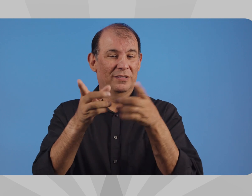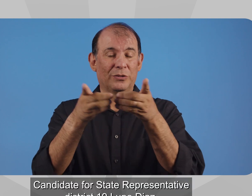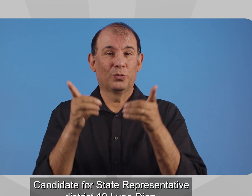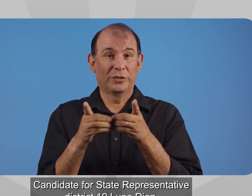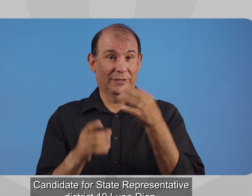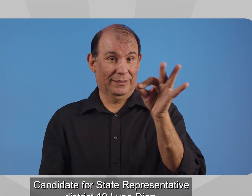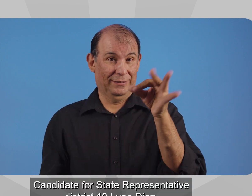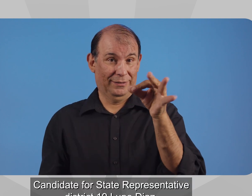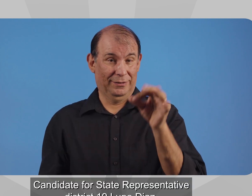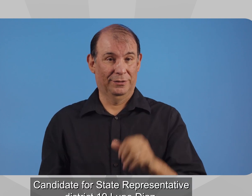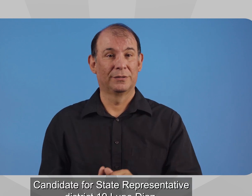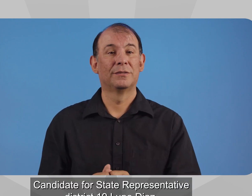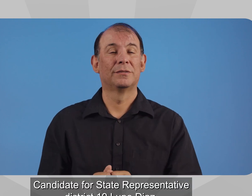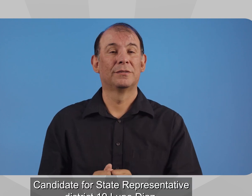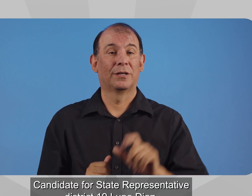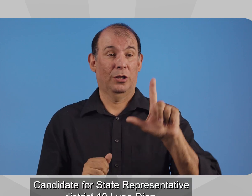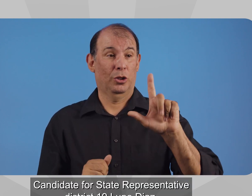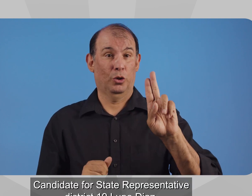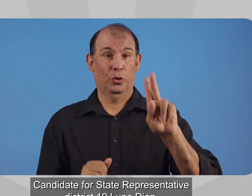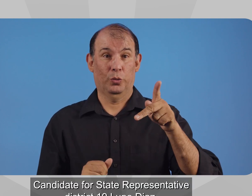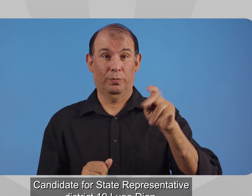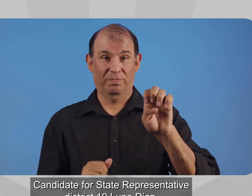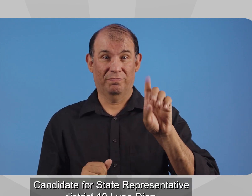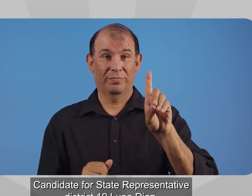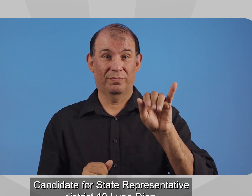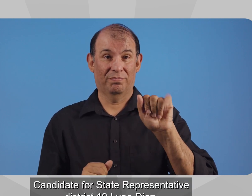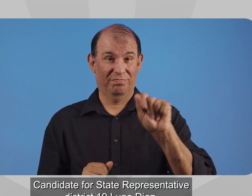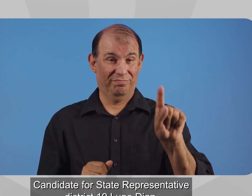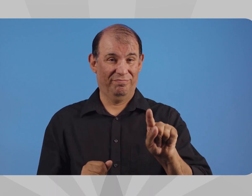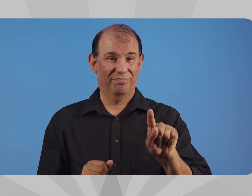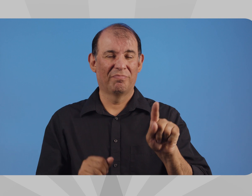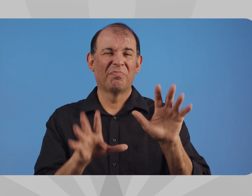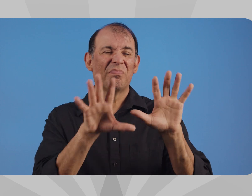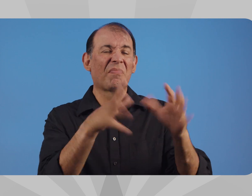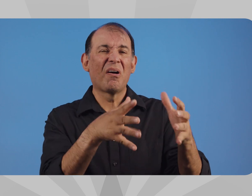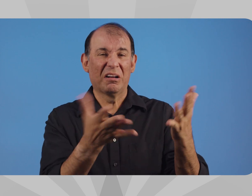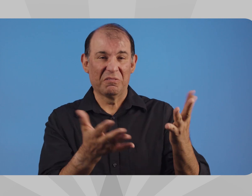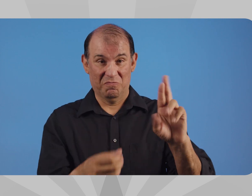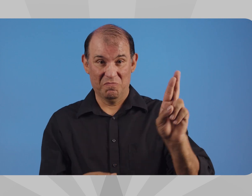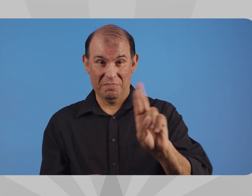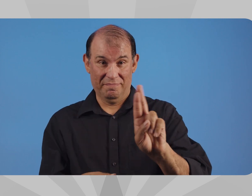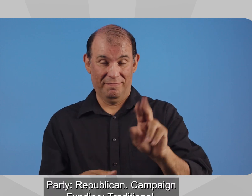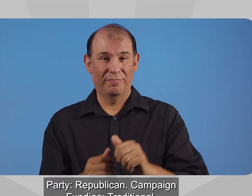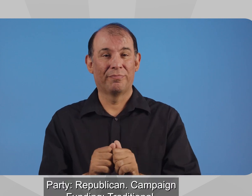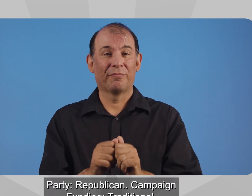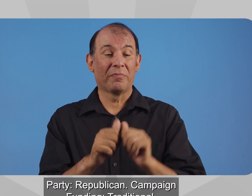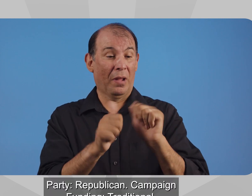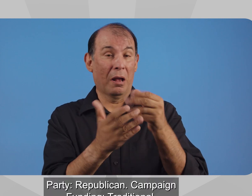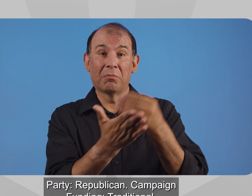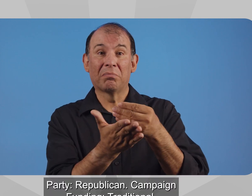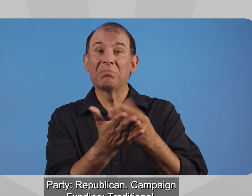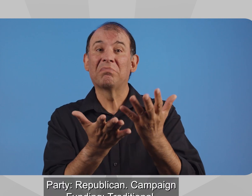Candidates for state representative, district 19. Lupe Diaz Party,